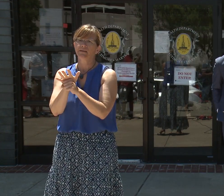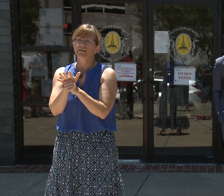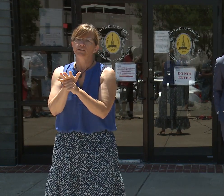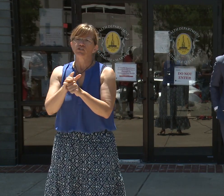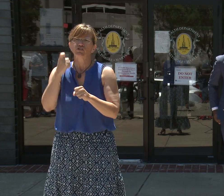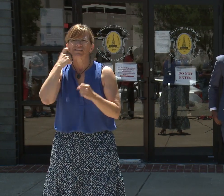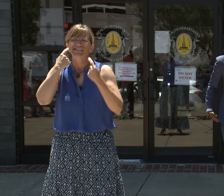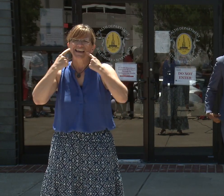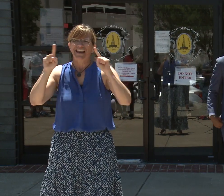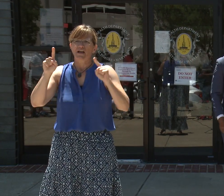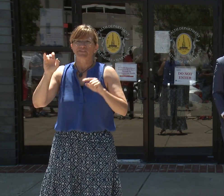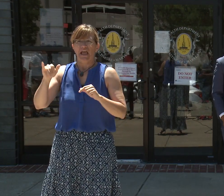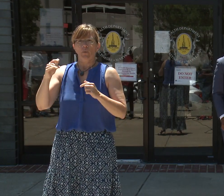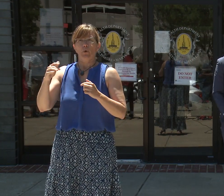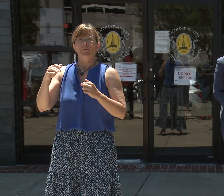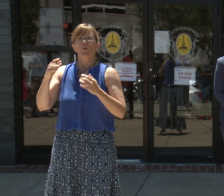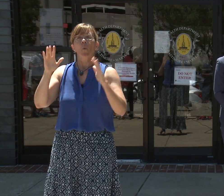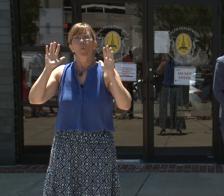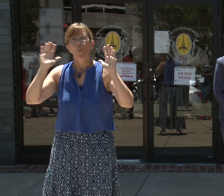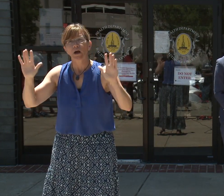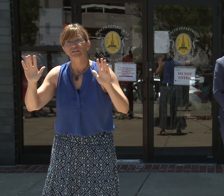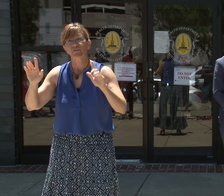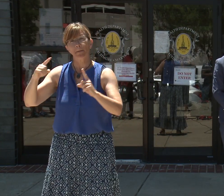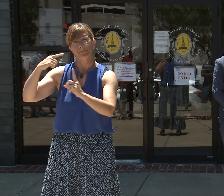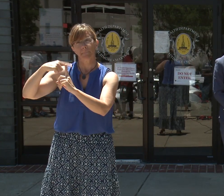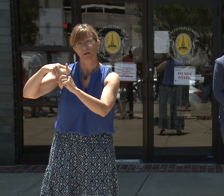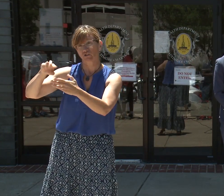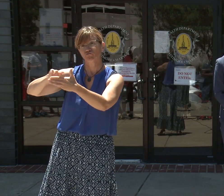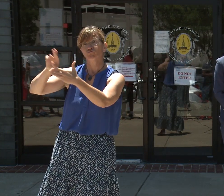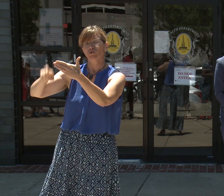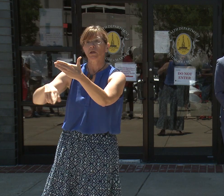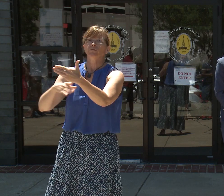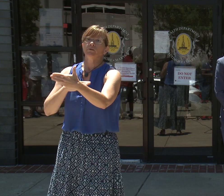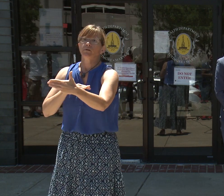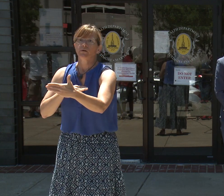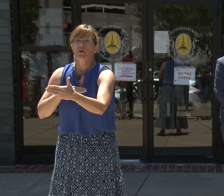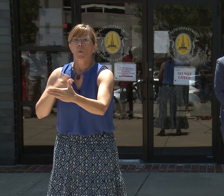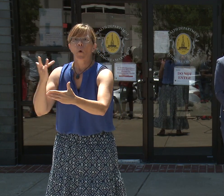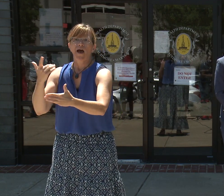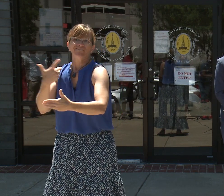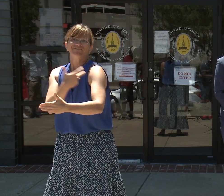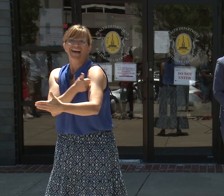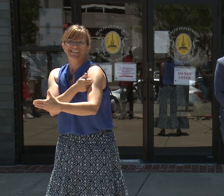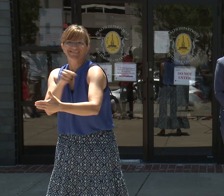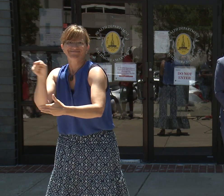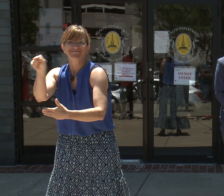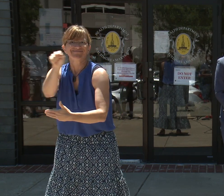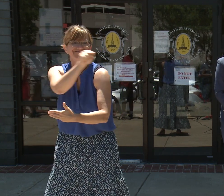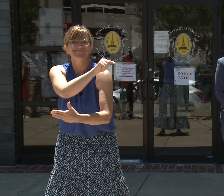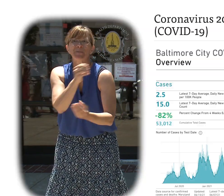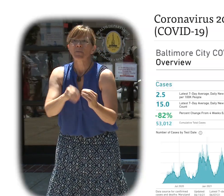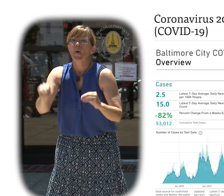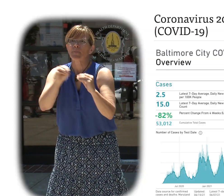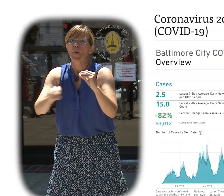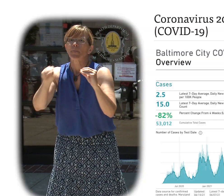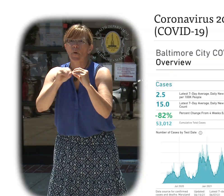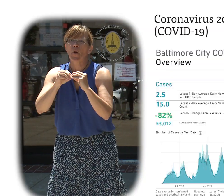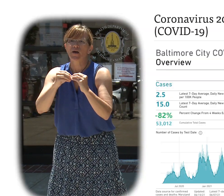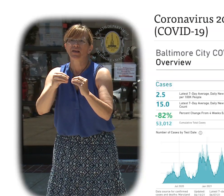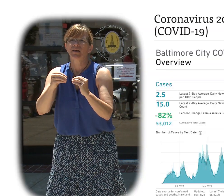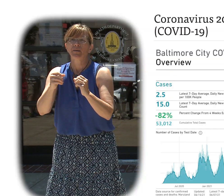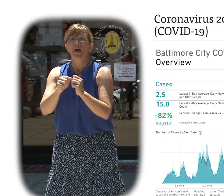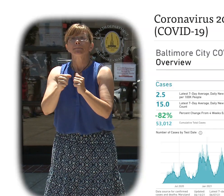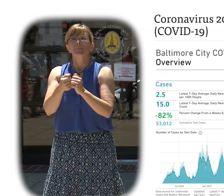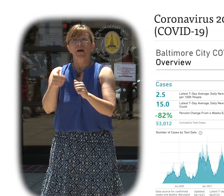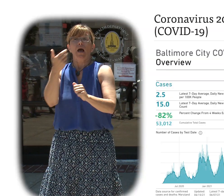progress in our COVID metrics thanks to our vaccination efforts and the efforts of our clinical partners across the city. As of